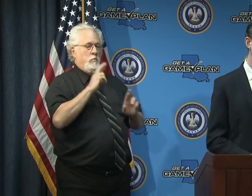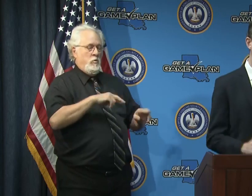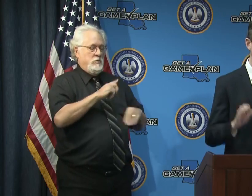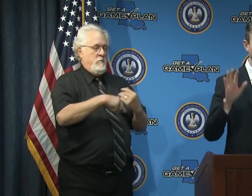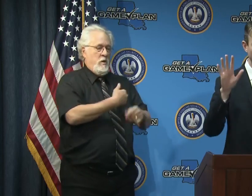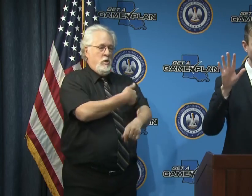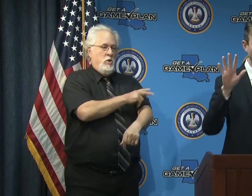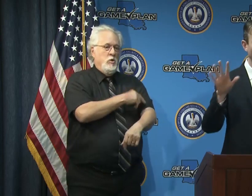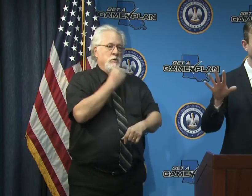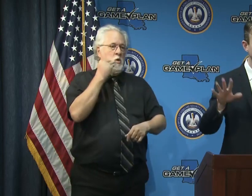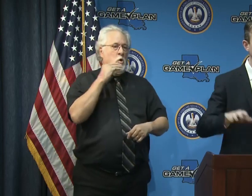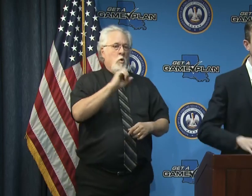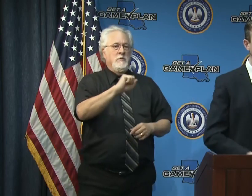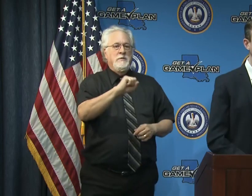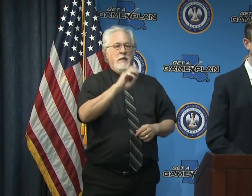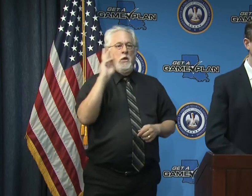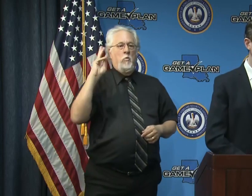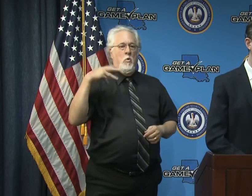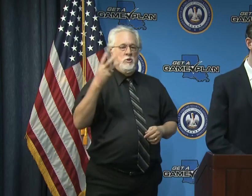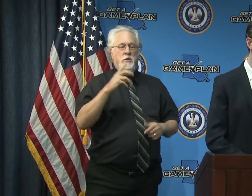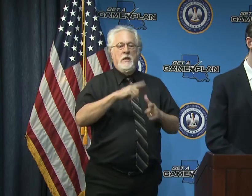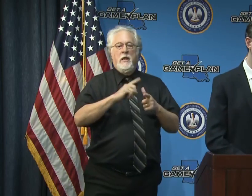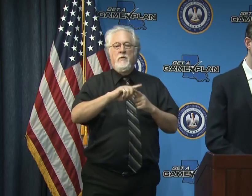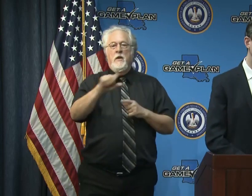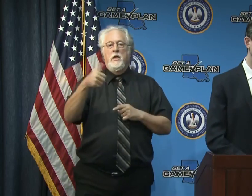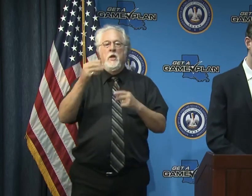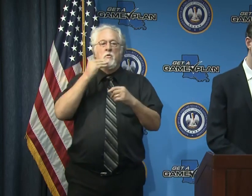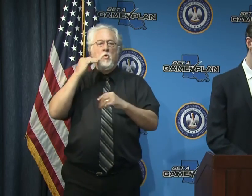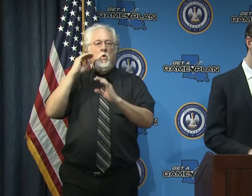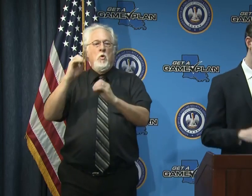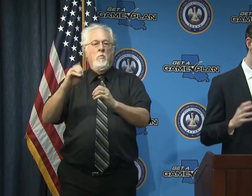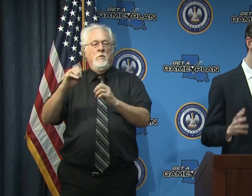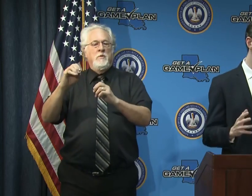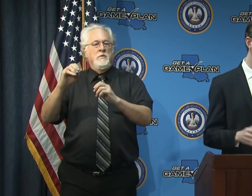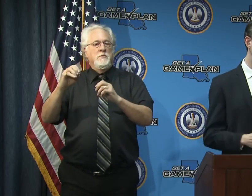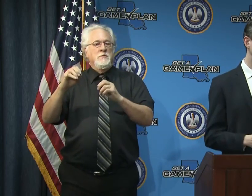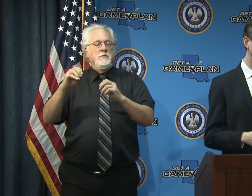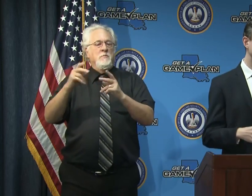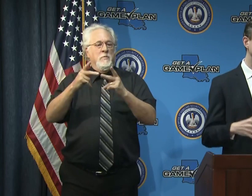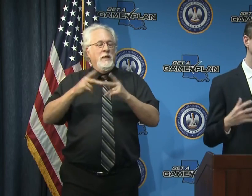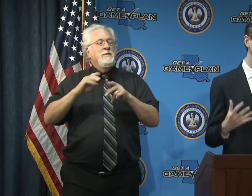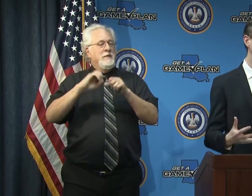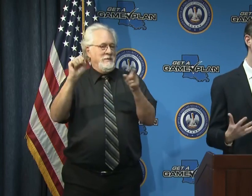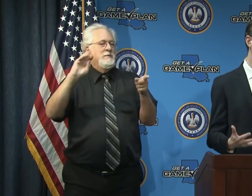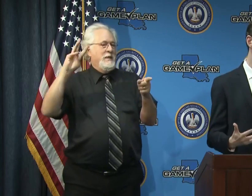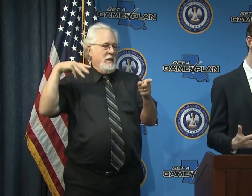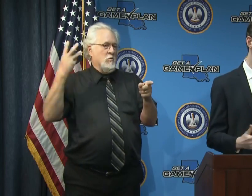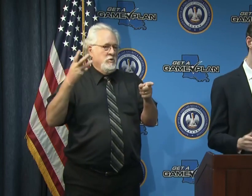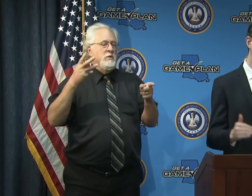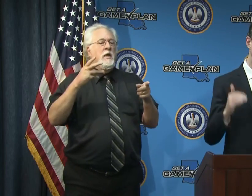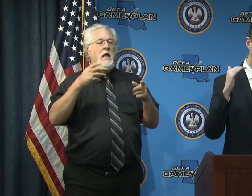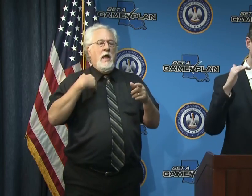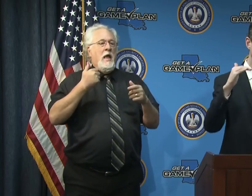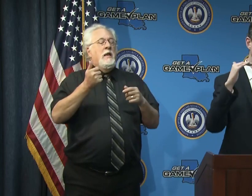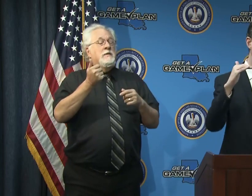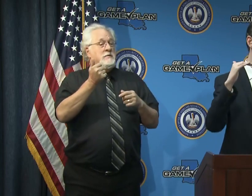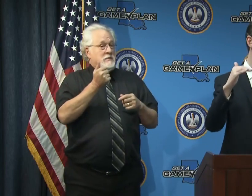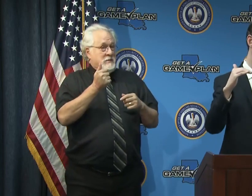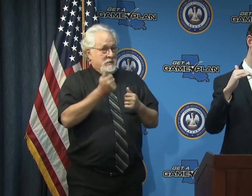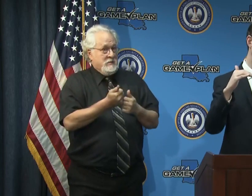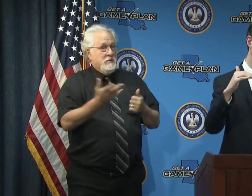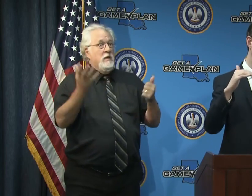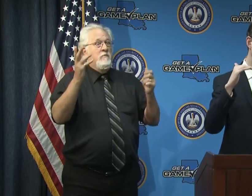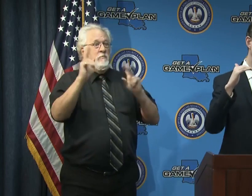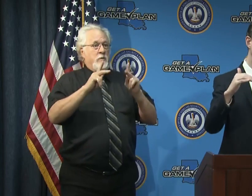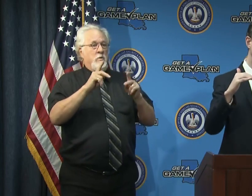nursing home in seattle another one about a homeless facility in seattle and in both of those cases there were significant individuals who at the time of the